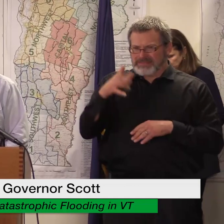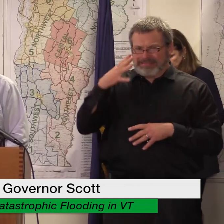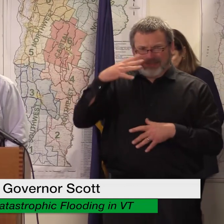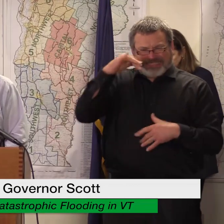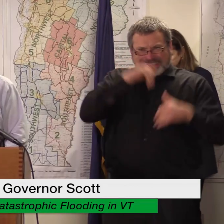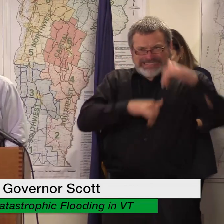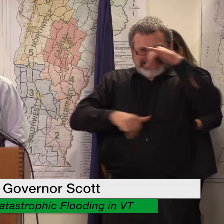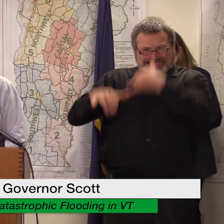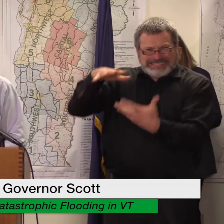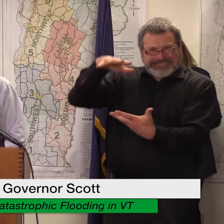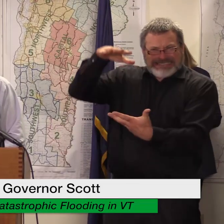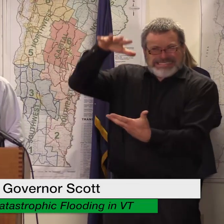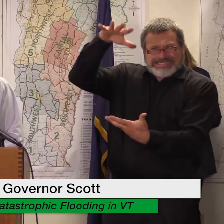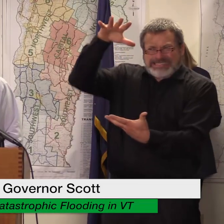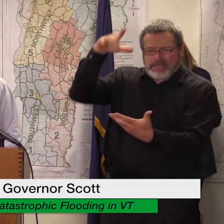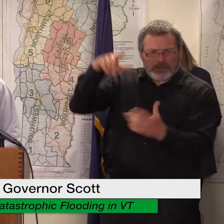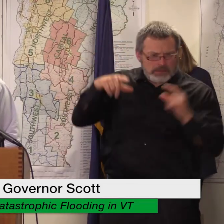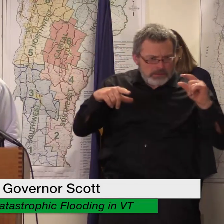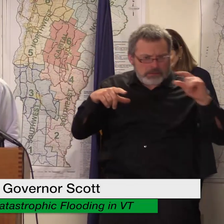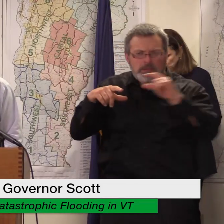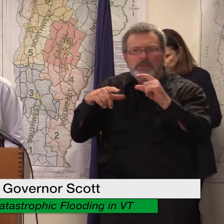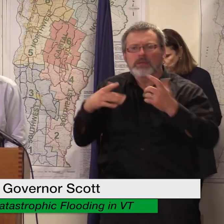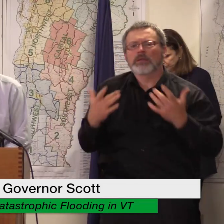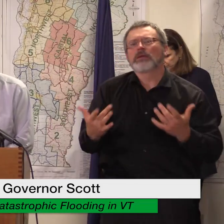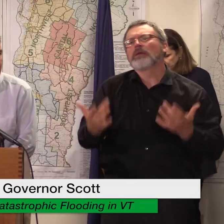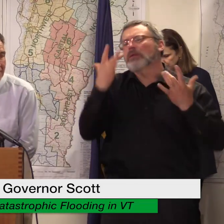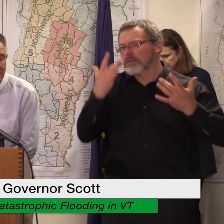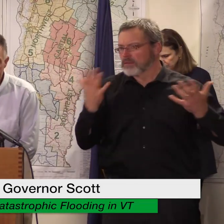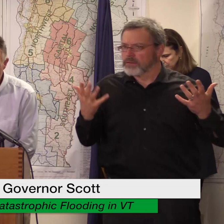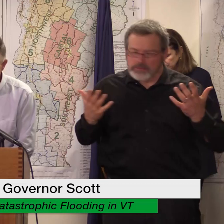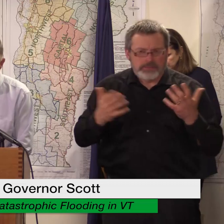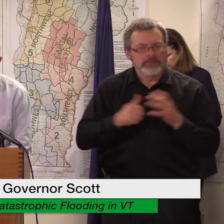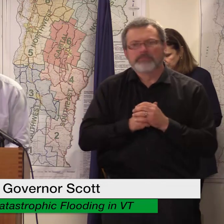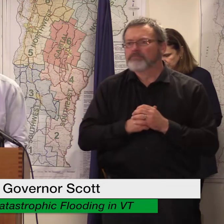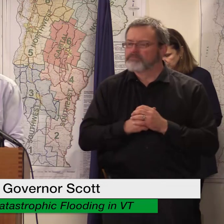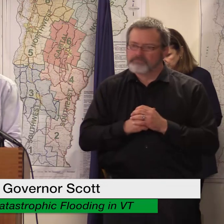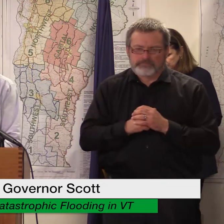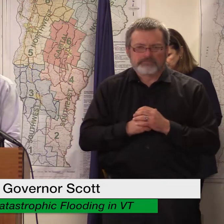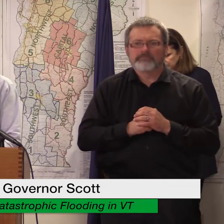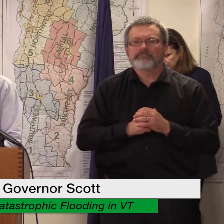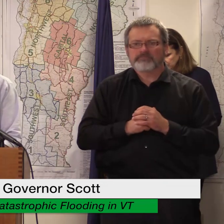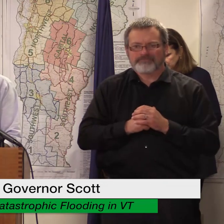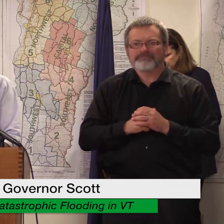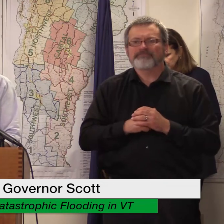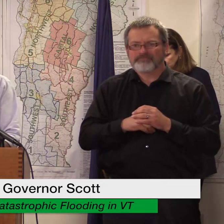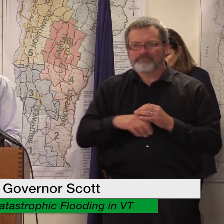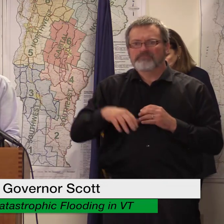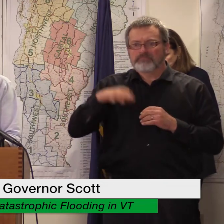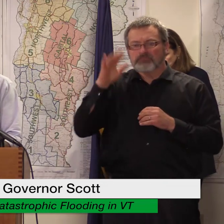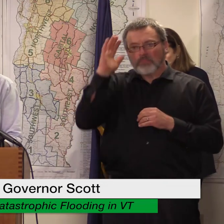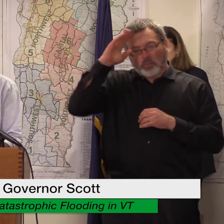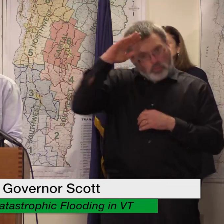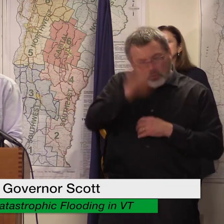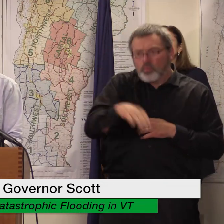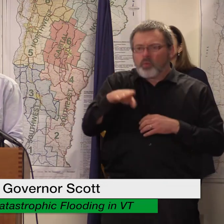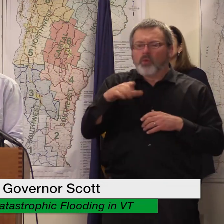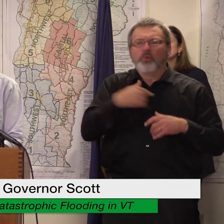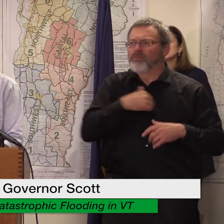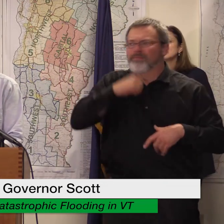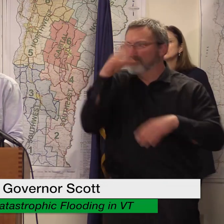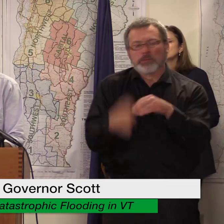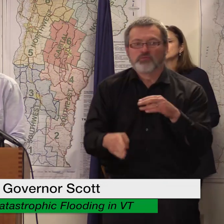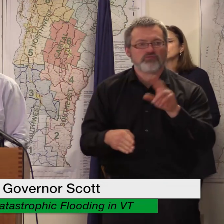impacted businesses in short this isn't a perfect or complete solution to the challenges